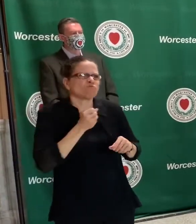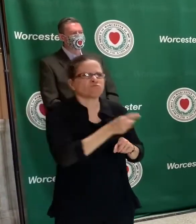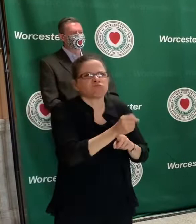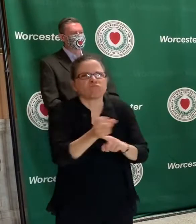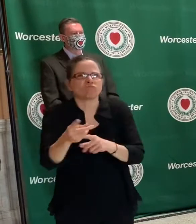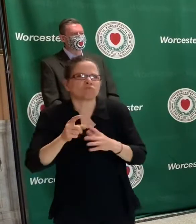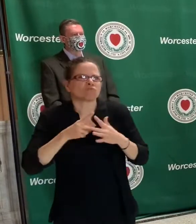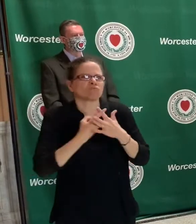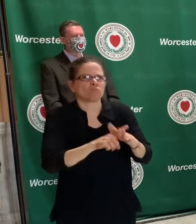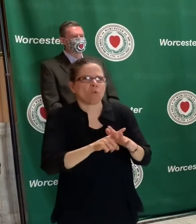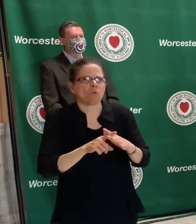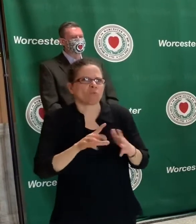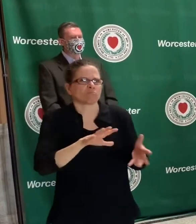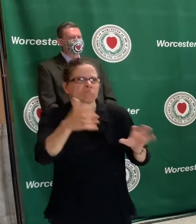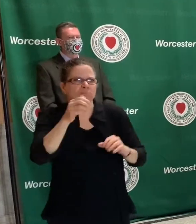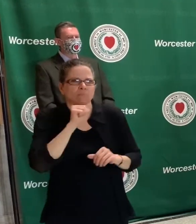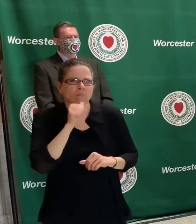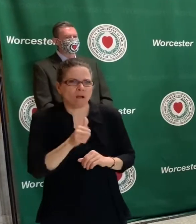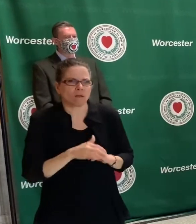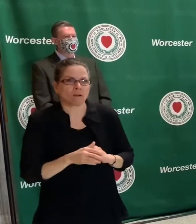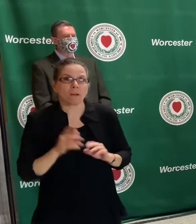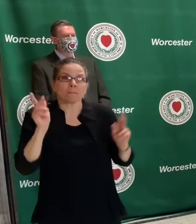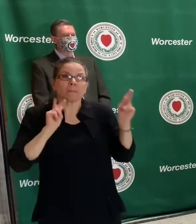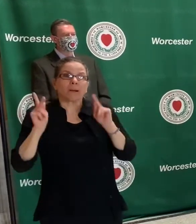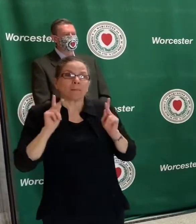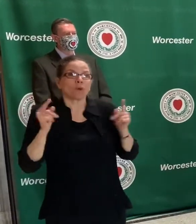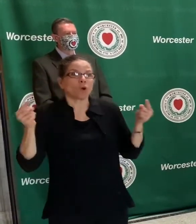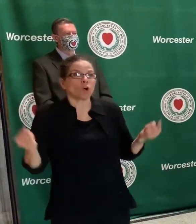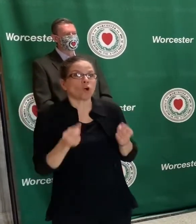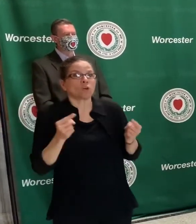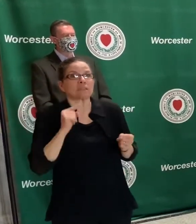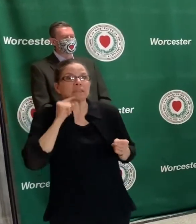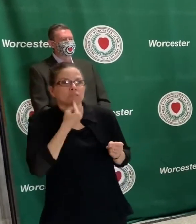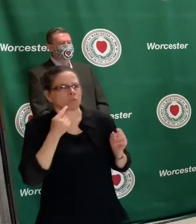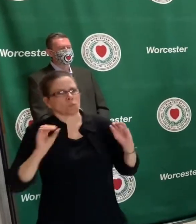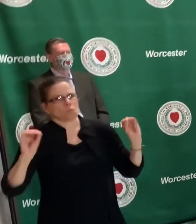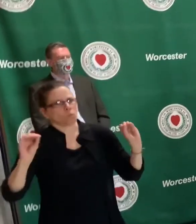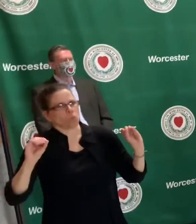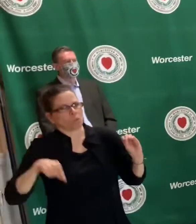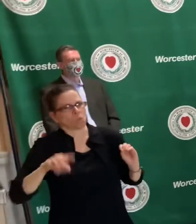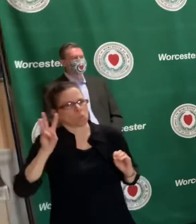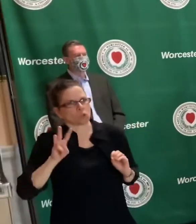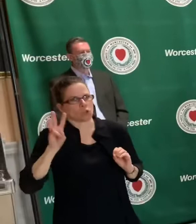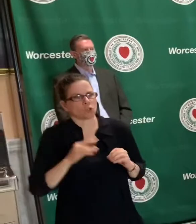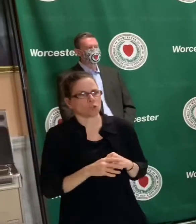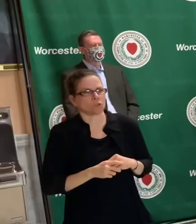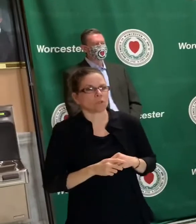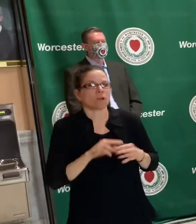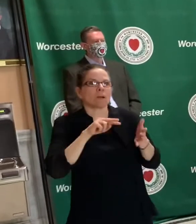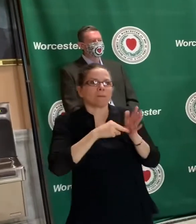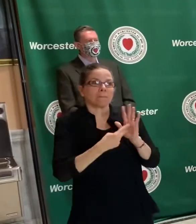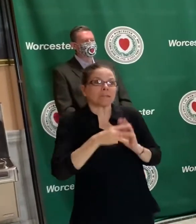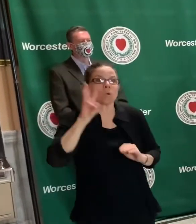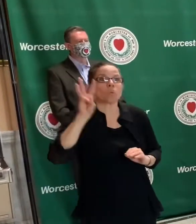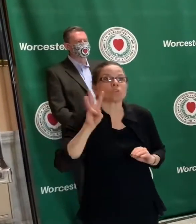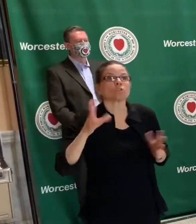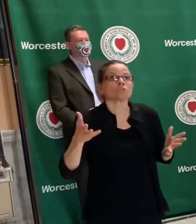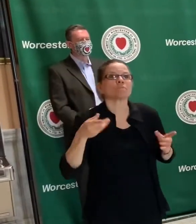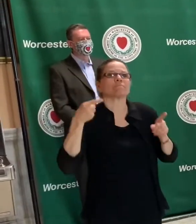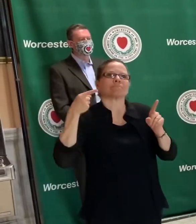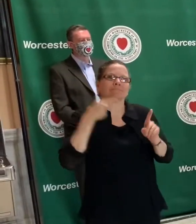nobody gets seriously hurt here in the city of Worcester. That means the police technically handled themselves in this matter.